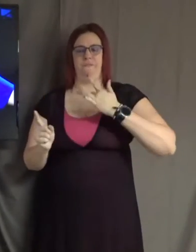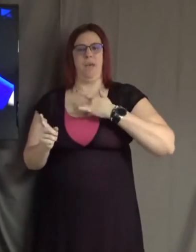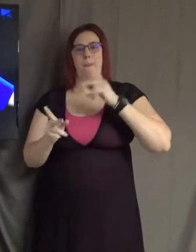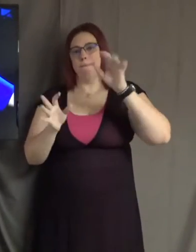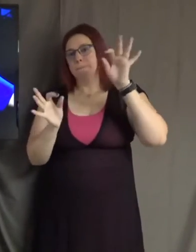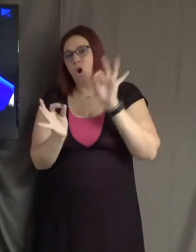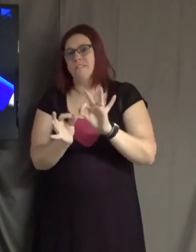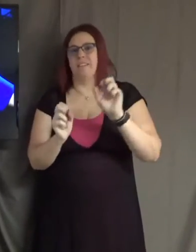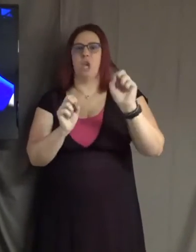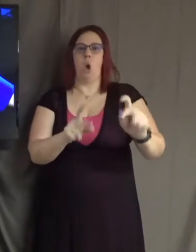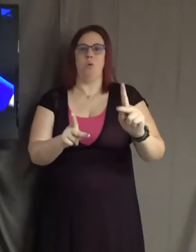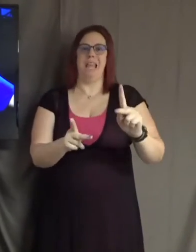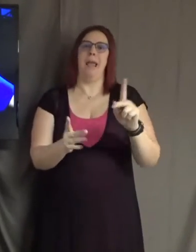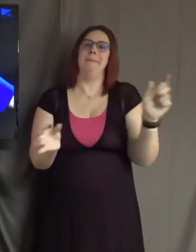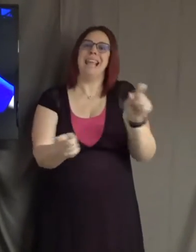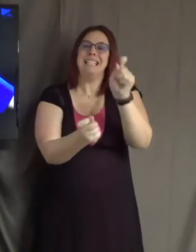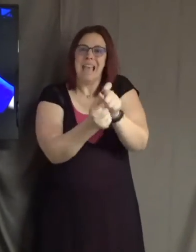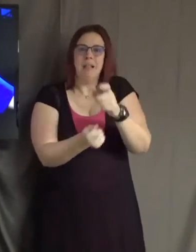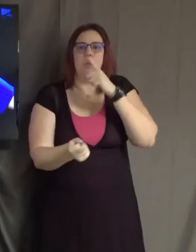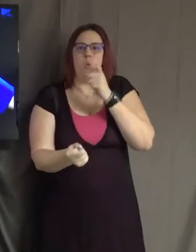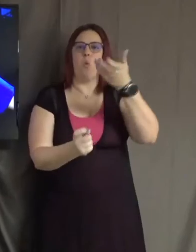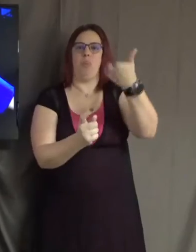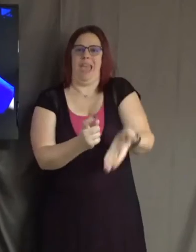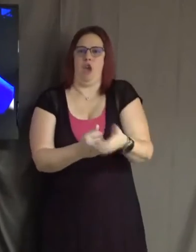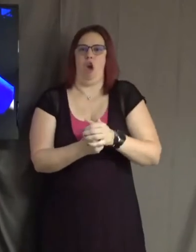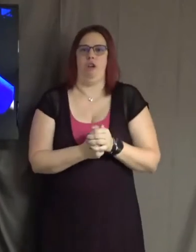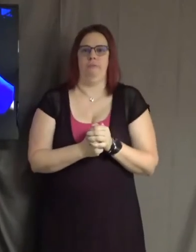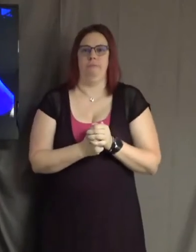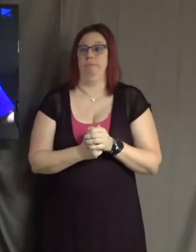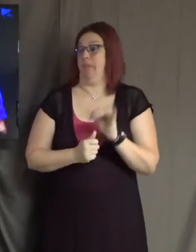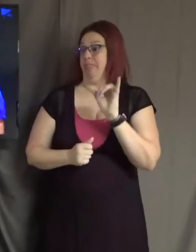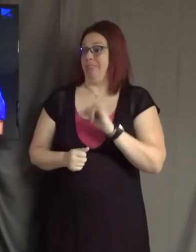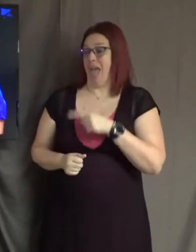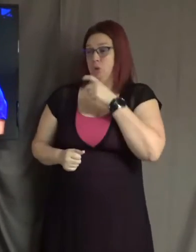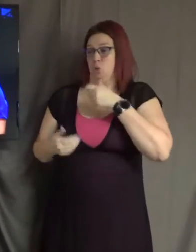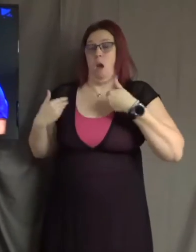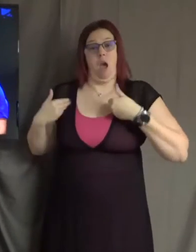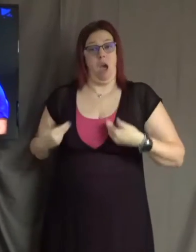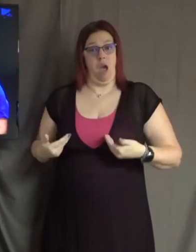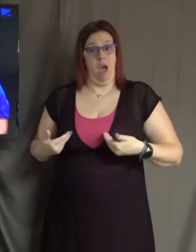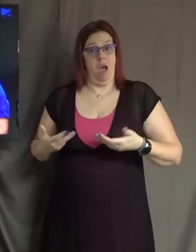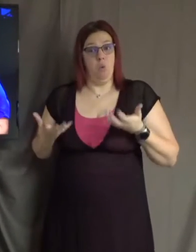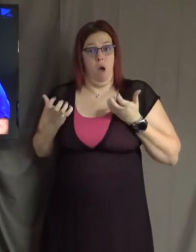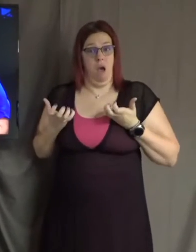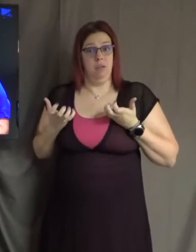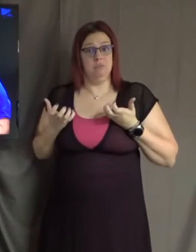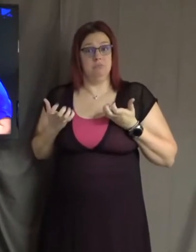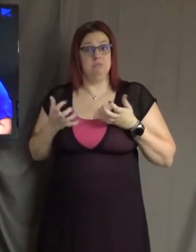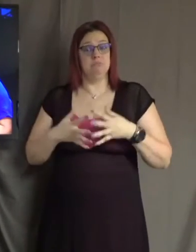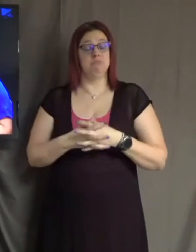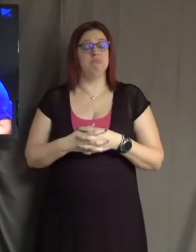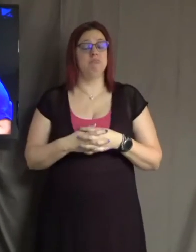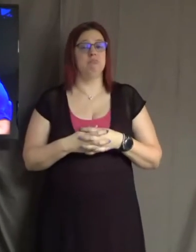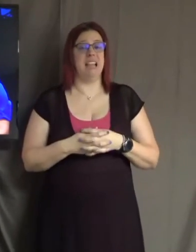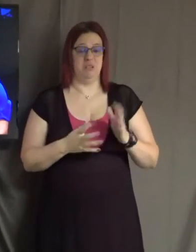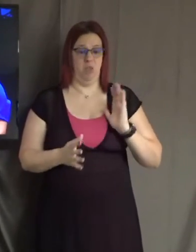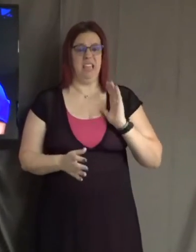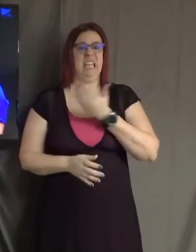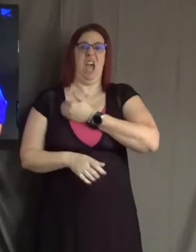they are. That's the kind of person I want to be. So that's our work. Okay? Now, what do we